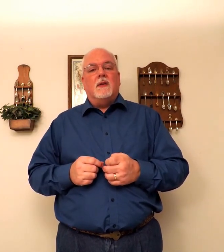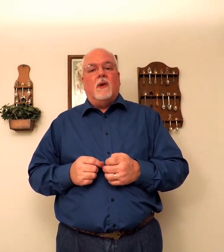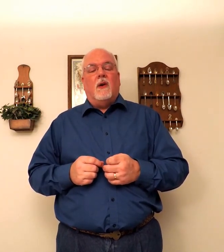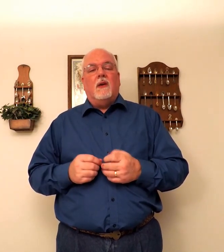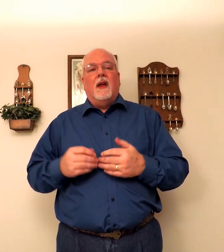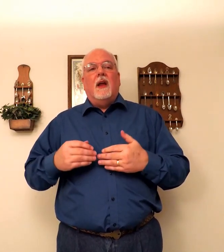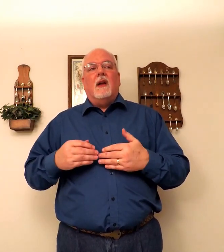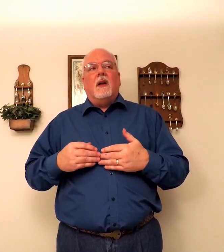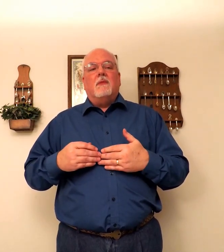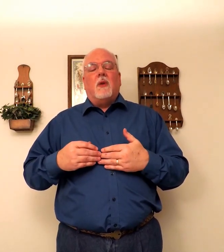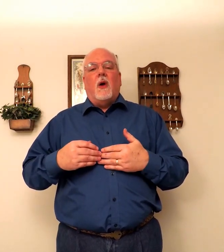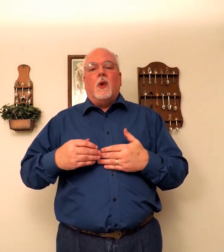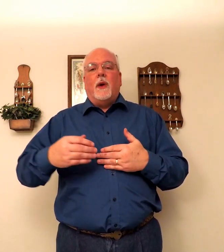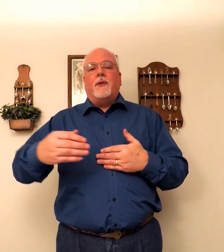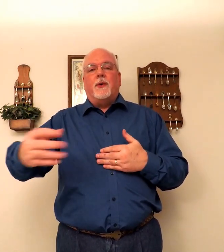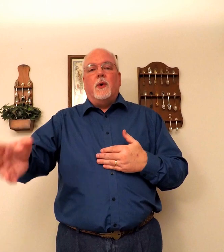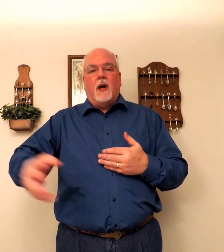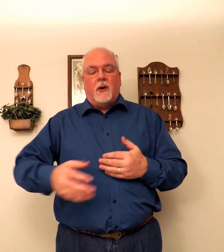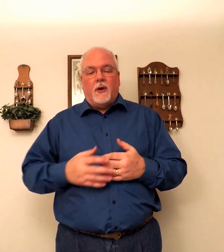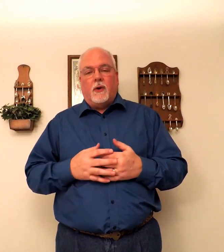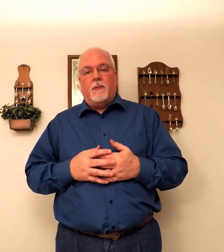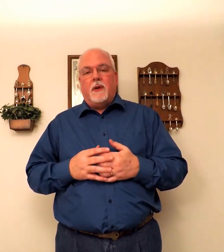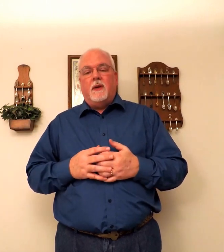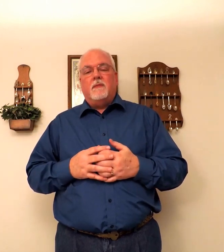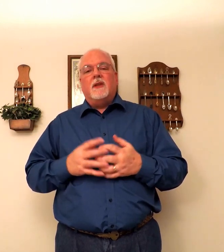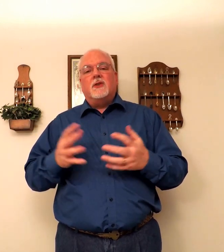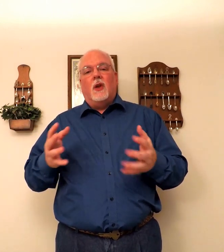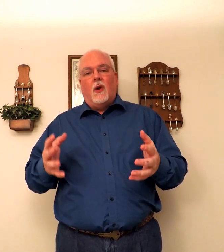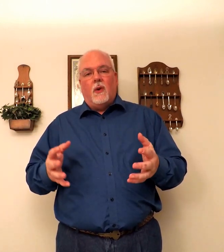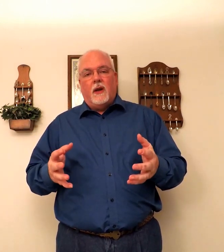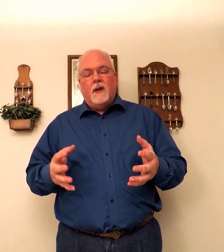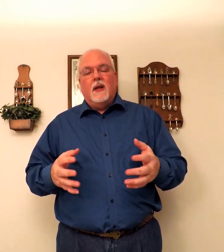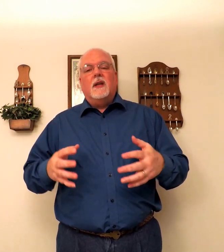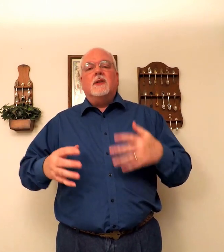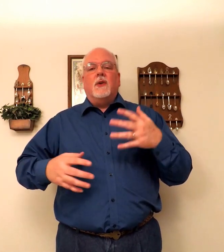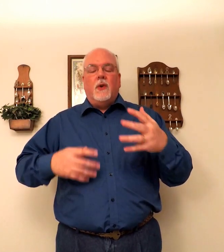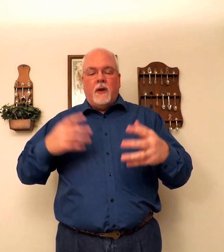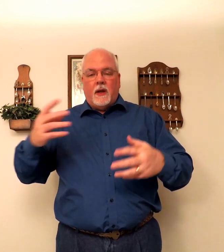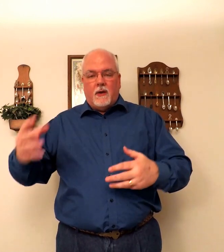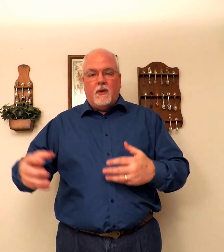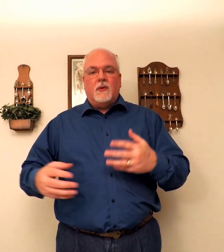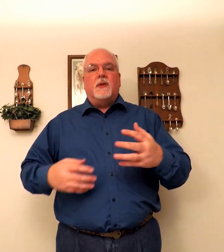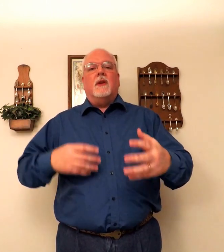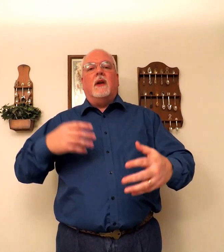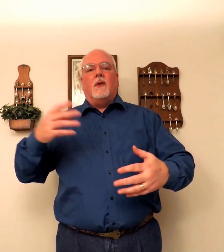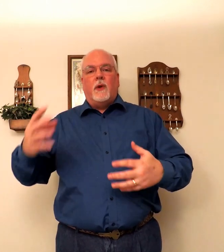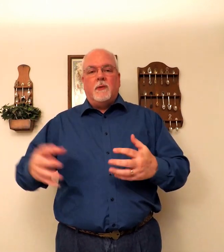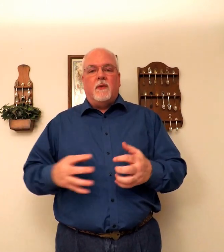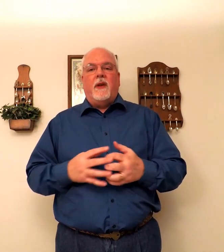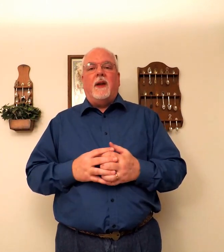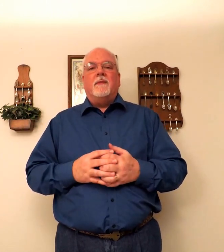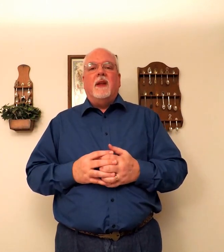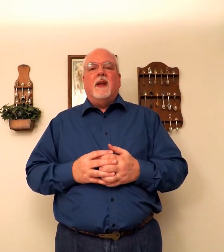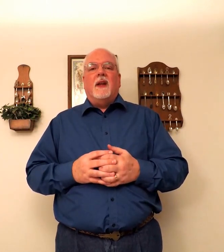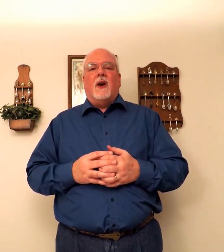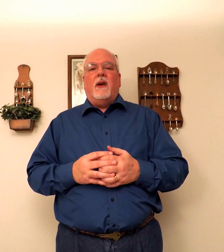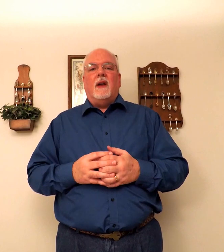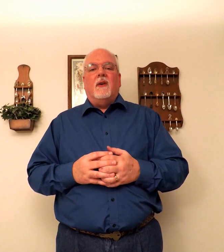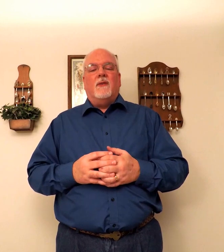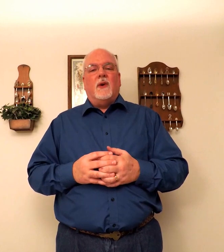the song. All the way through. Uninterrupted. Slowly. So that you can get used to the rhythm of that. Alright. Look